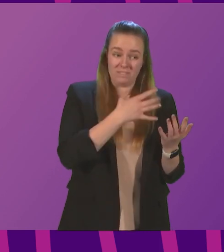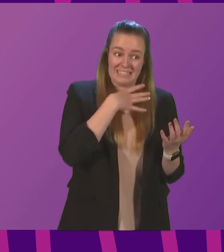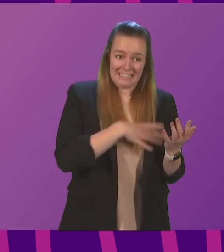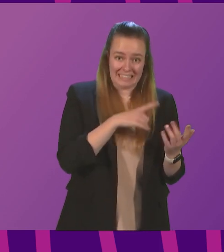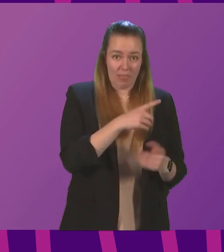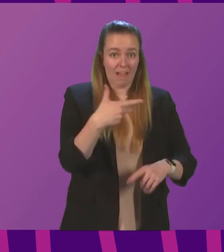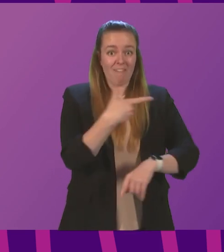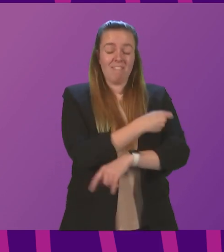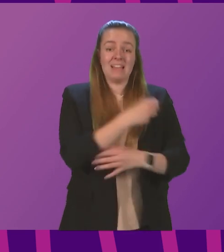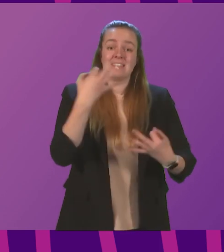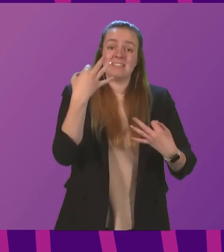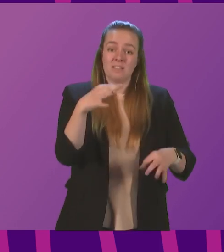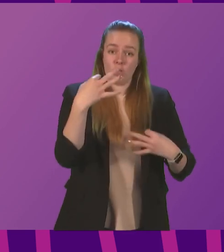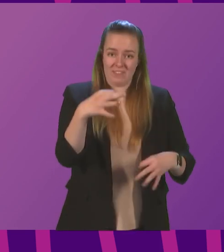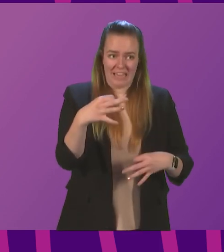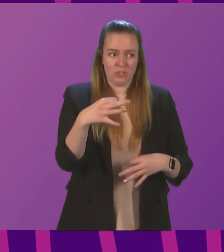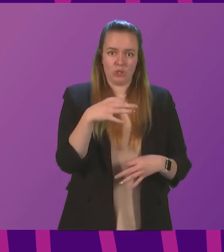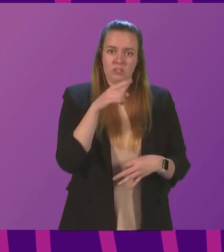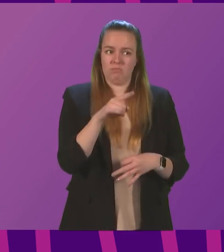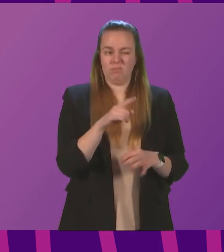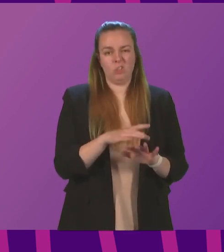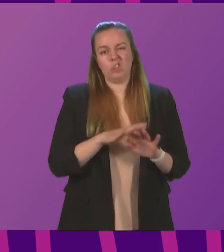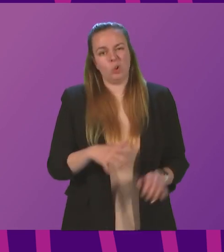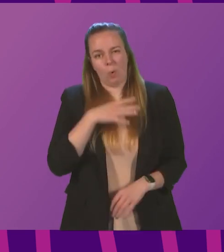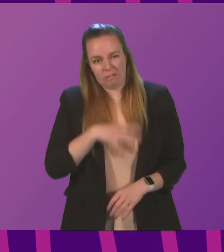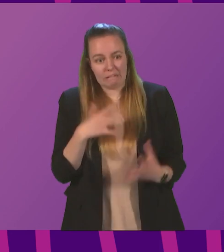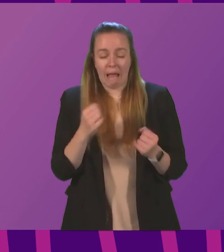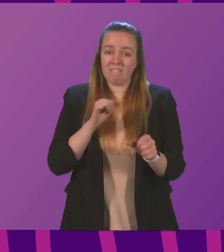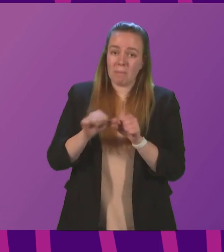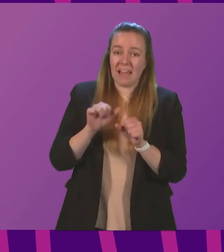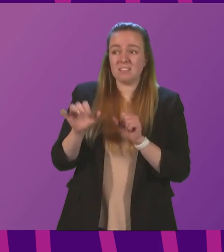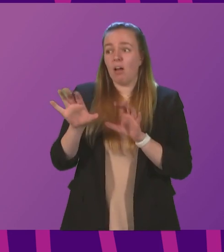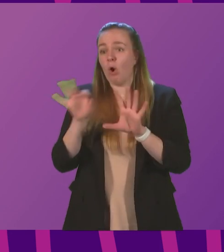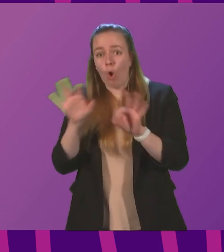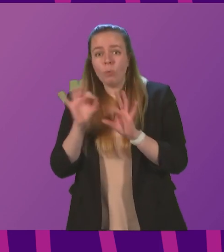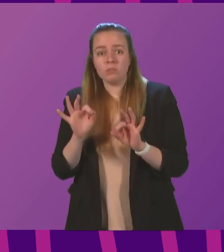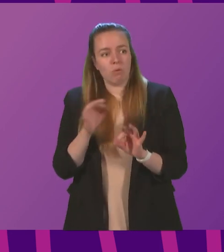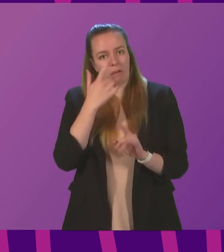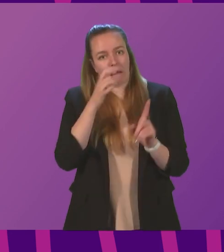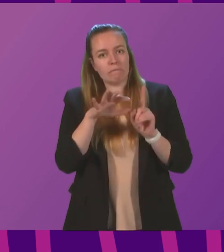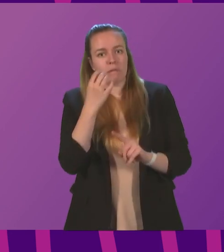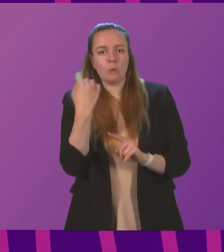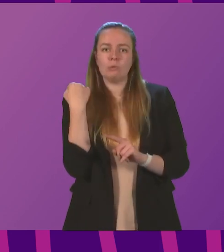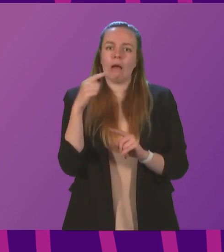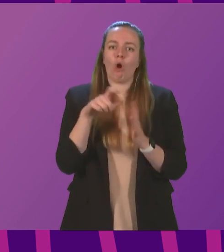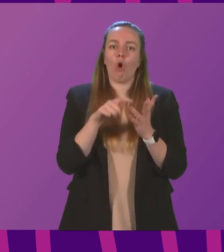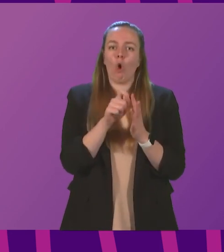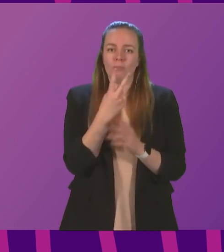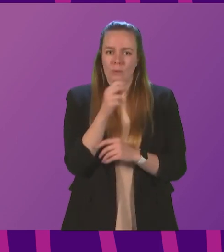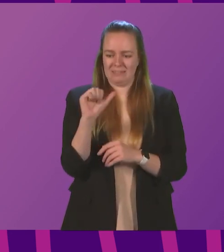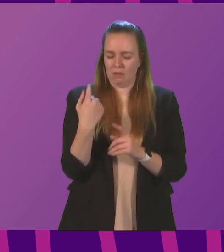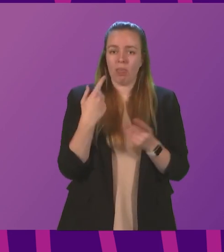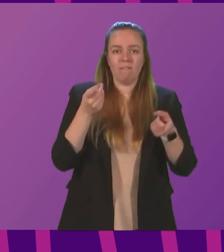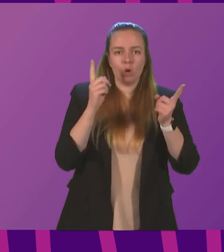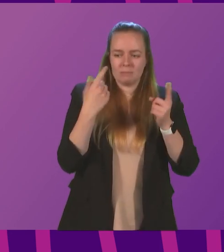vaccine certification is unnecessary and there are better alternatives, then it can be found at COP26. The First Minister just